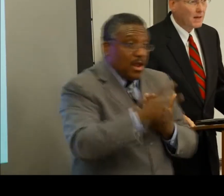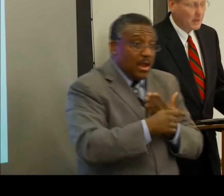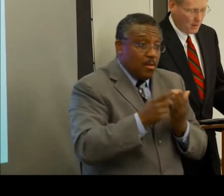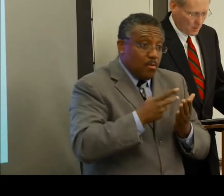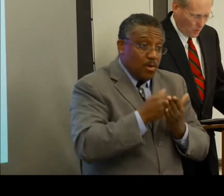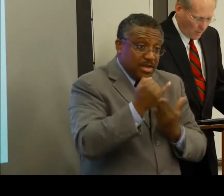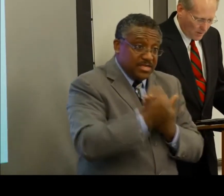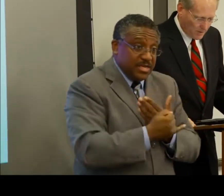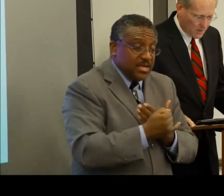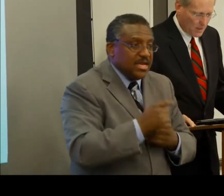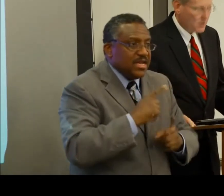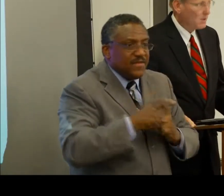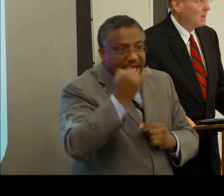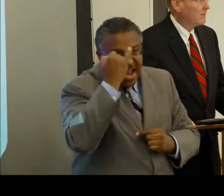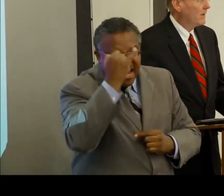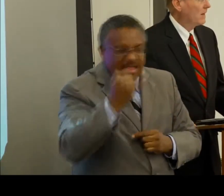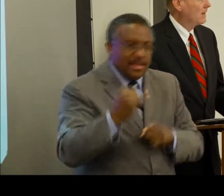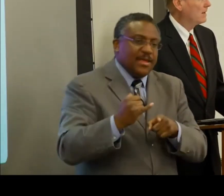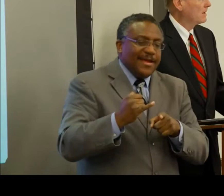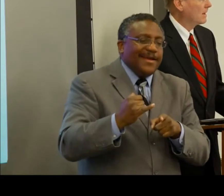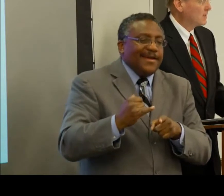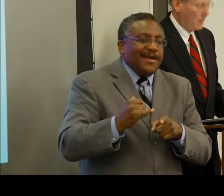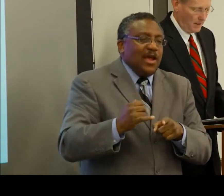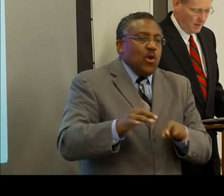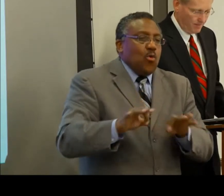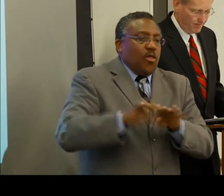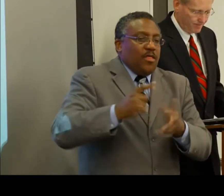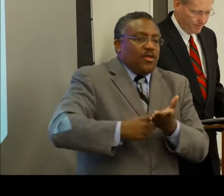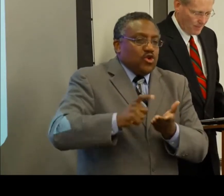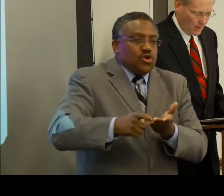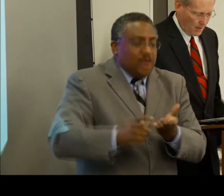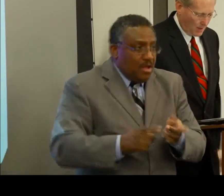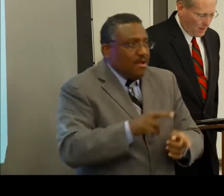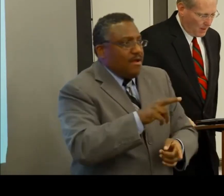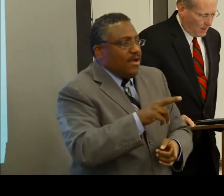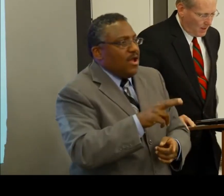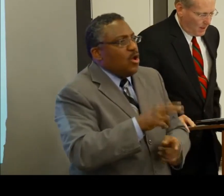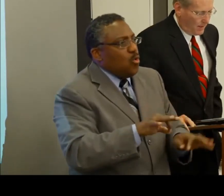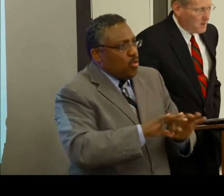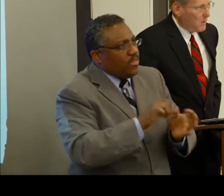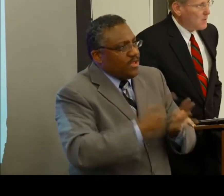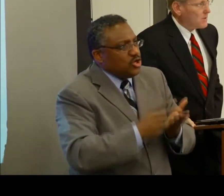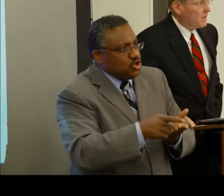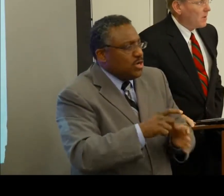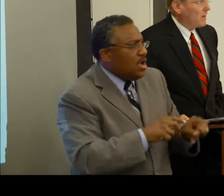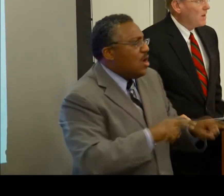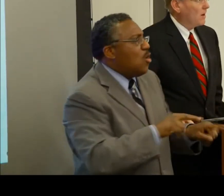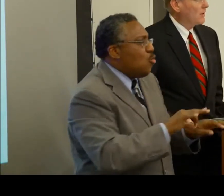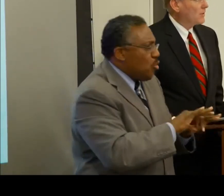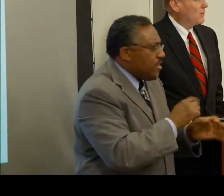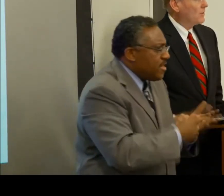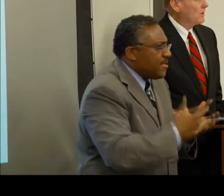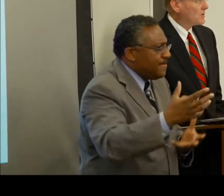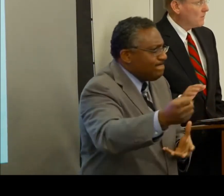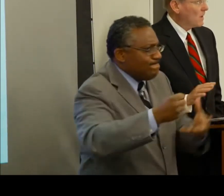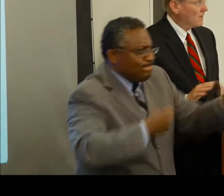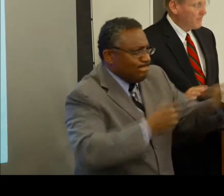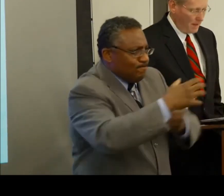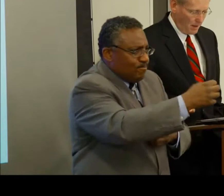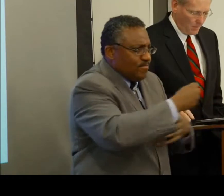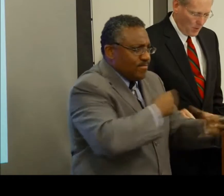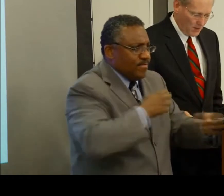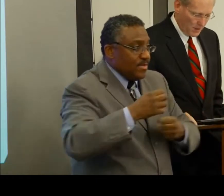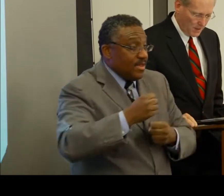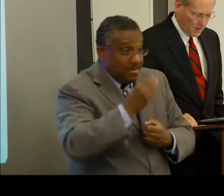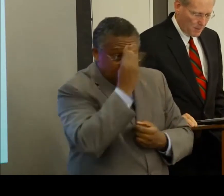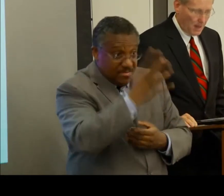different ideas worthy of discussion, vetting, and debate. These papers have already gone through somewhat